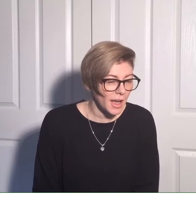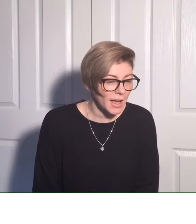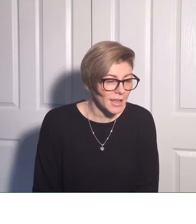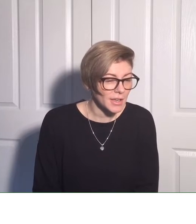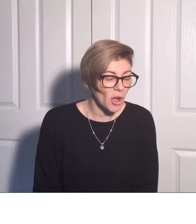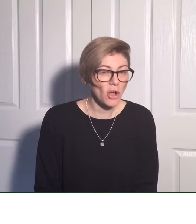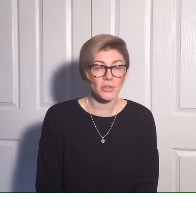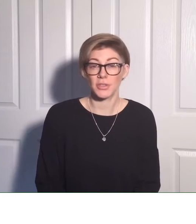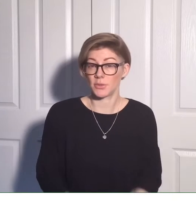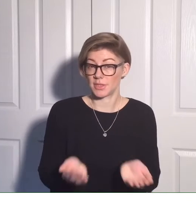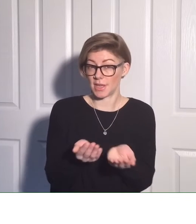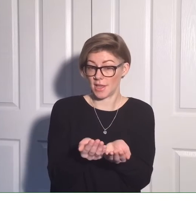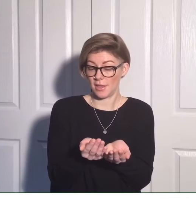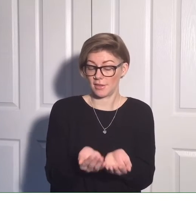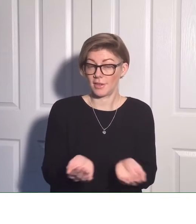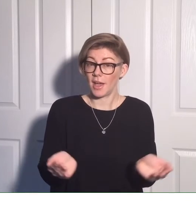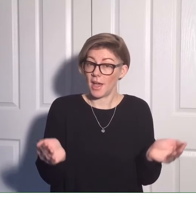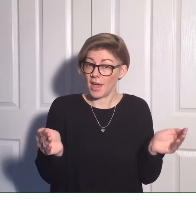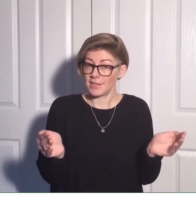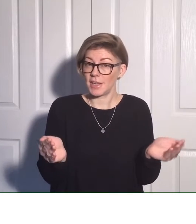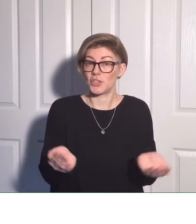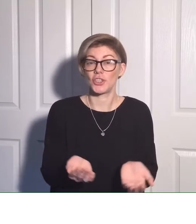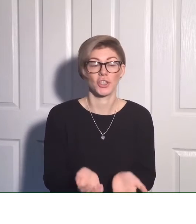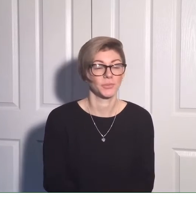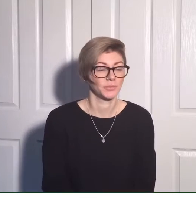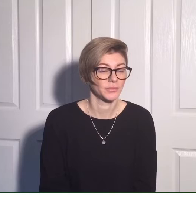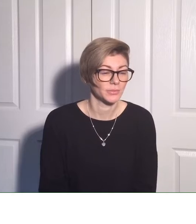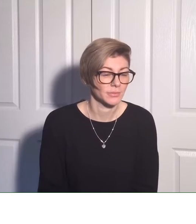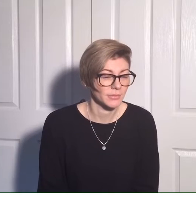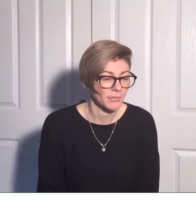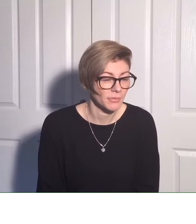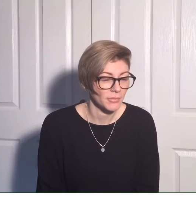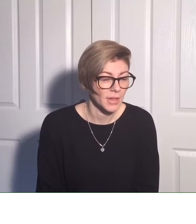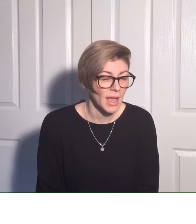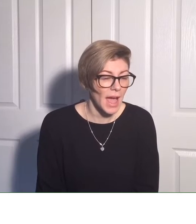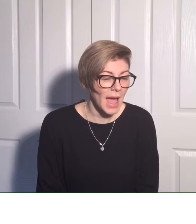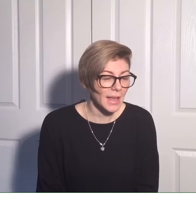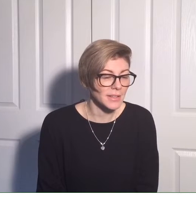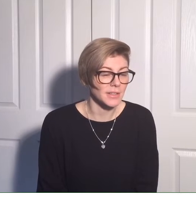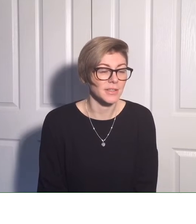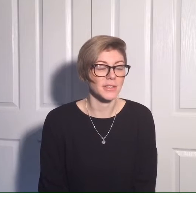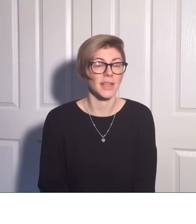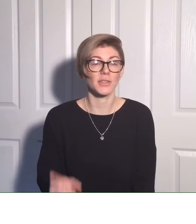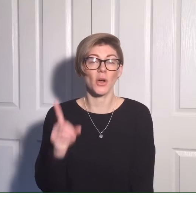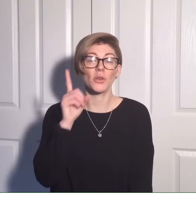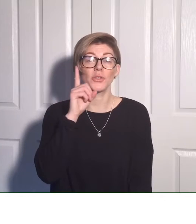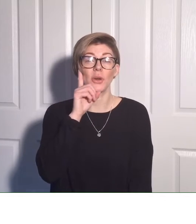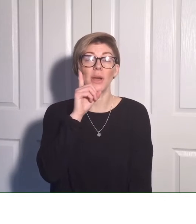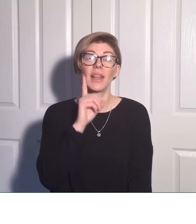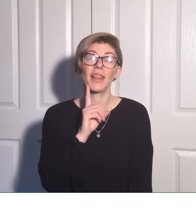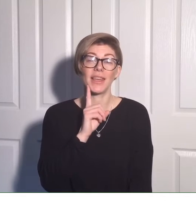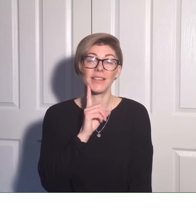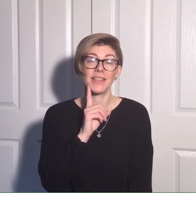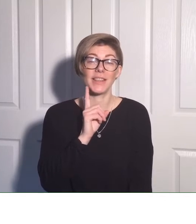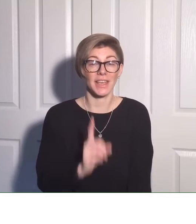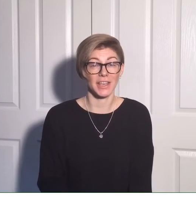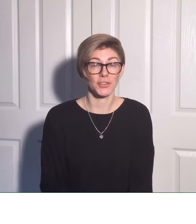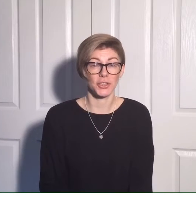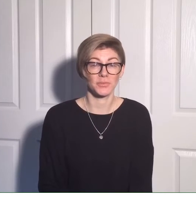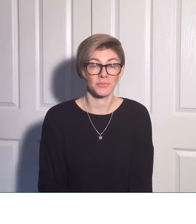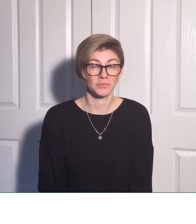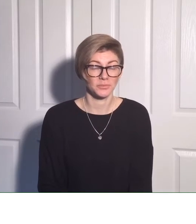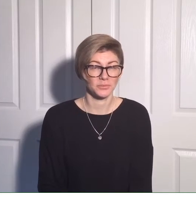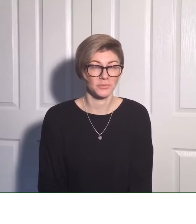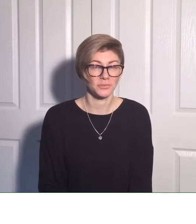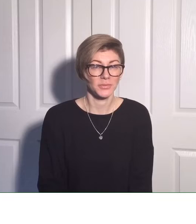I can also see a dish. And there's also a lady in the